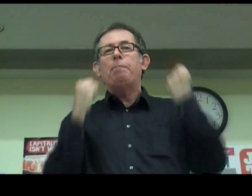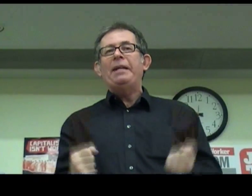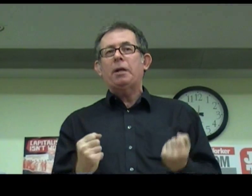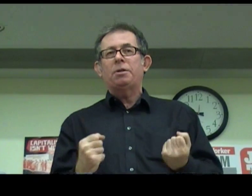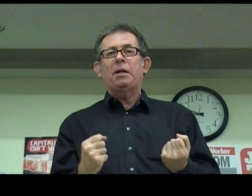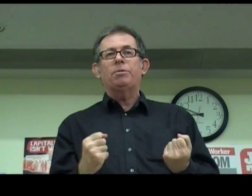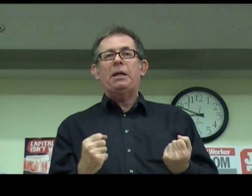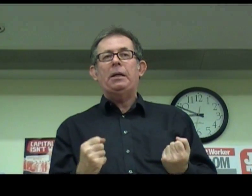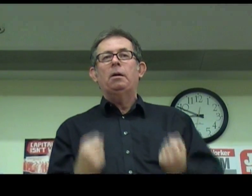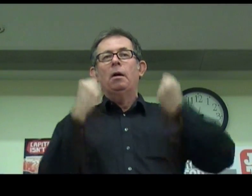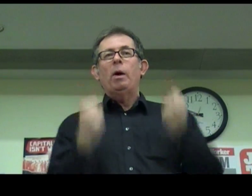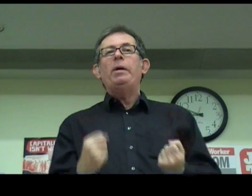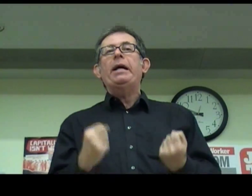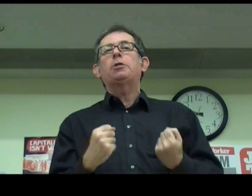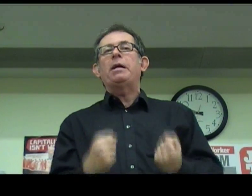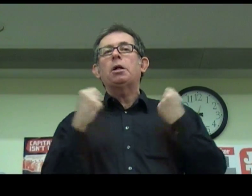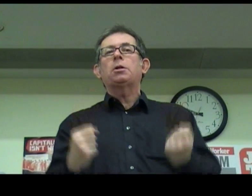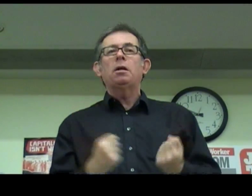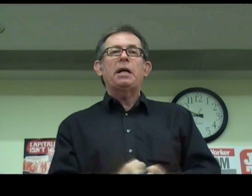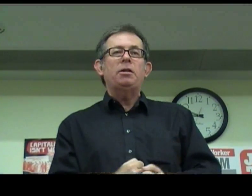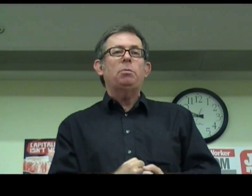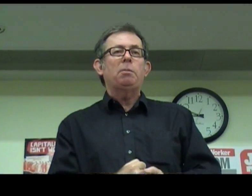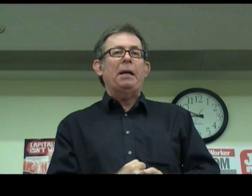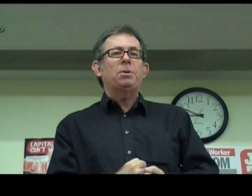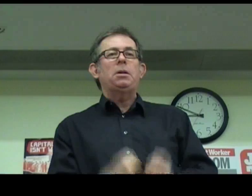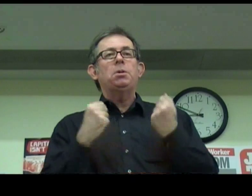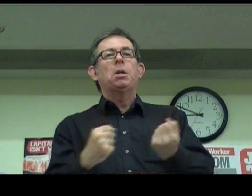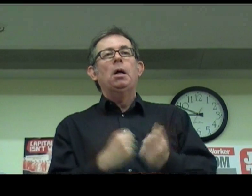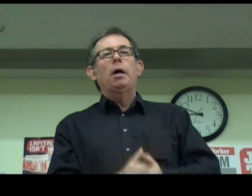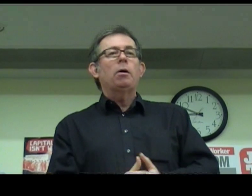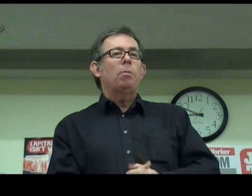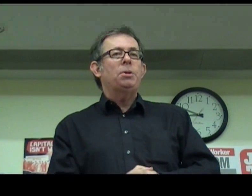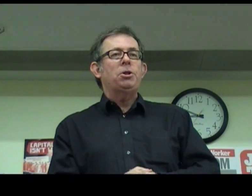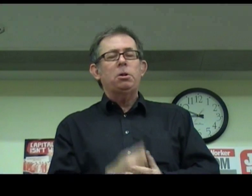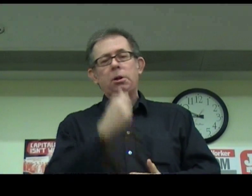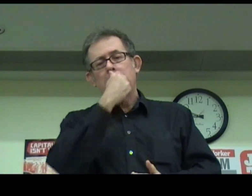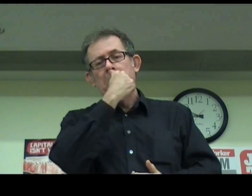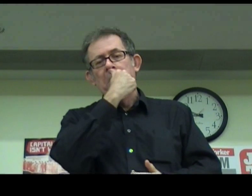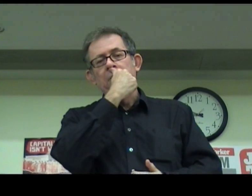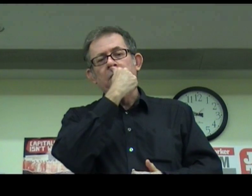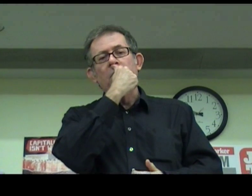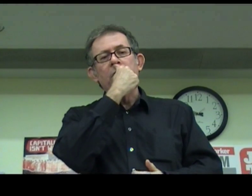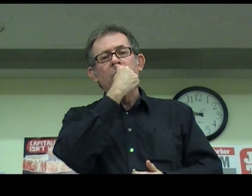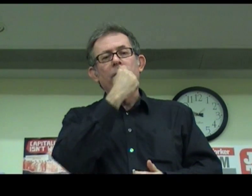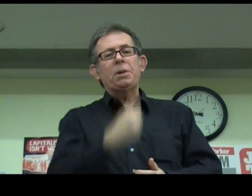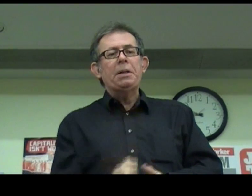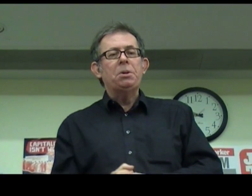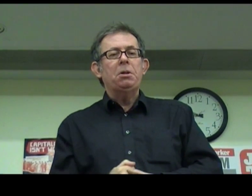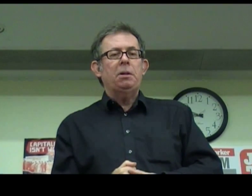base ourselves in when we express our solidarity with the Palestinians and our opposition to what the Zionists are doing.